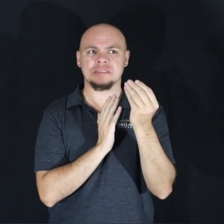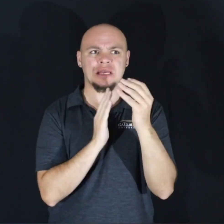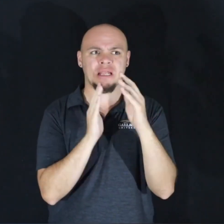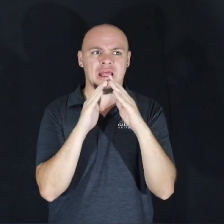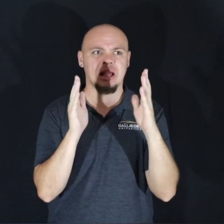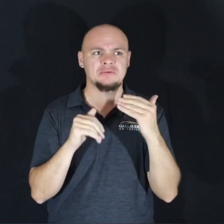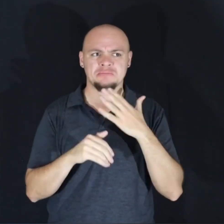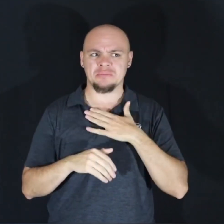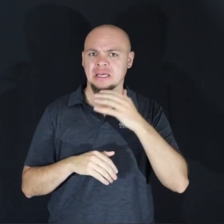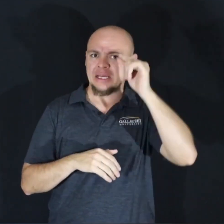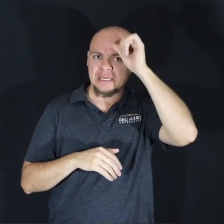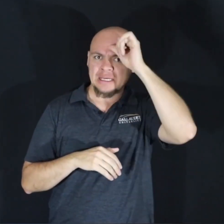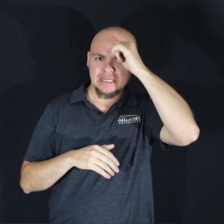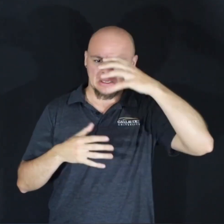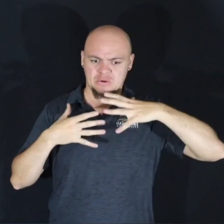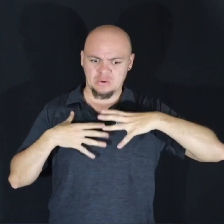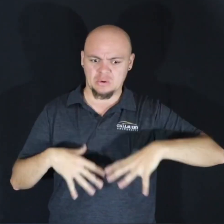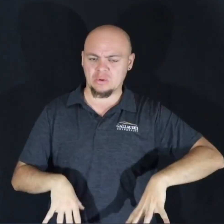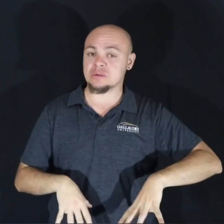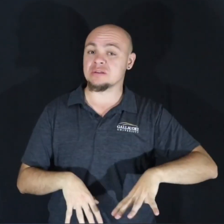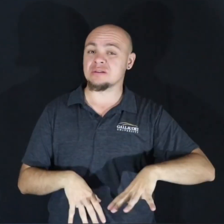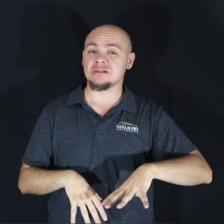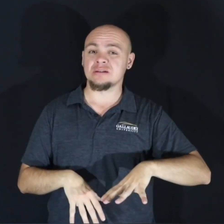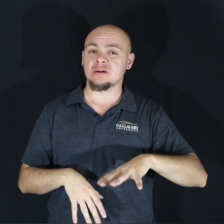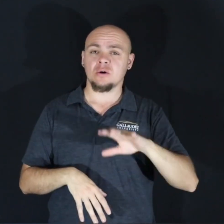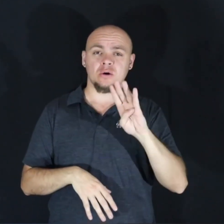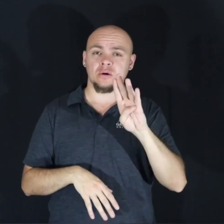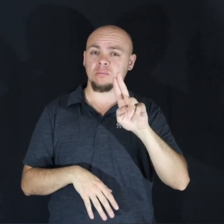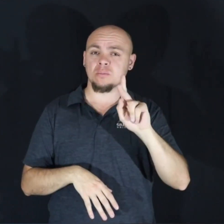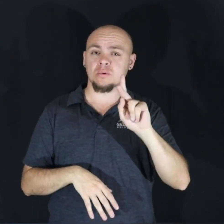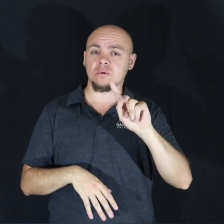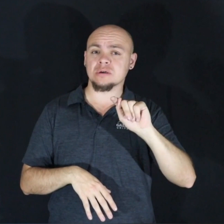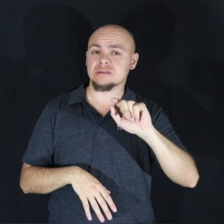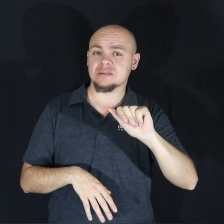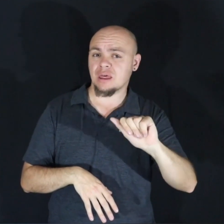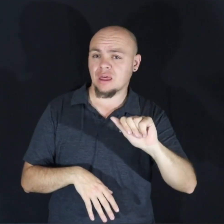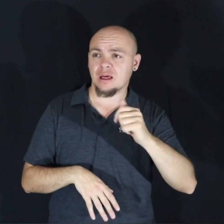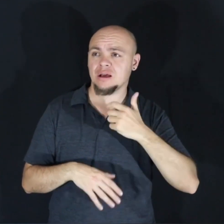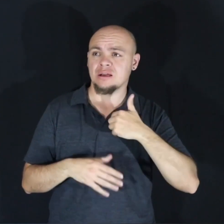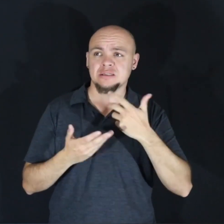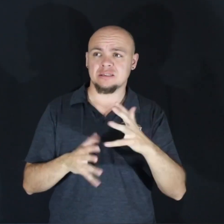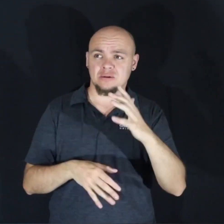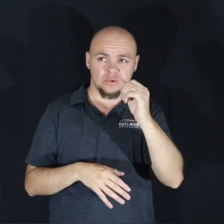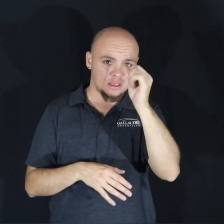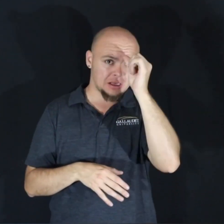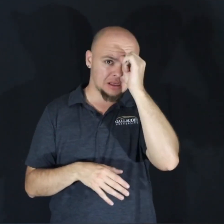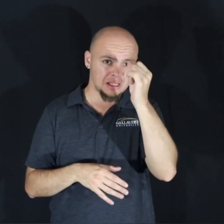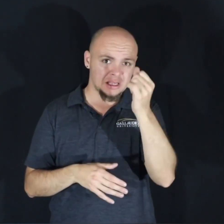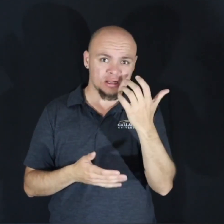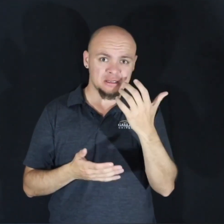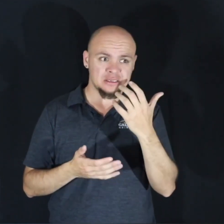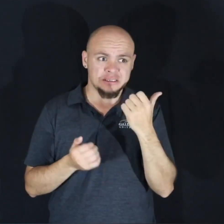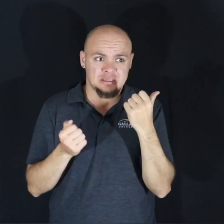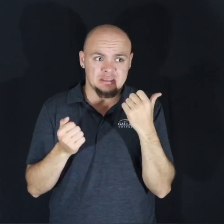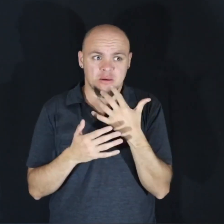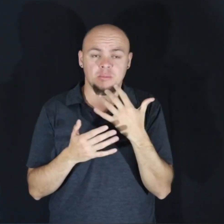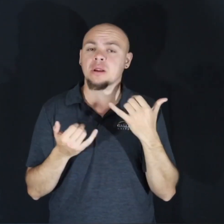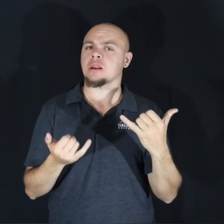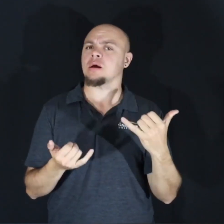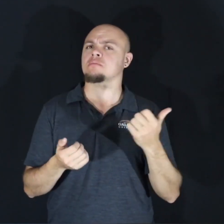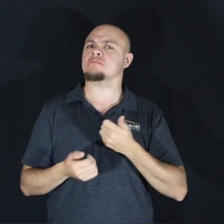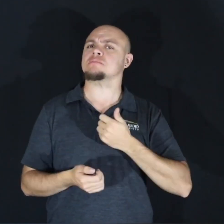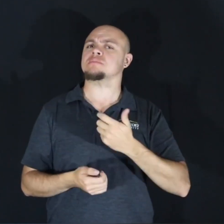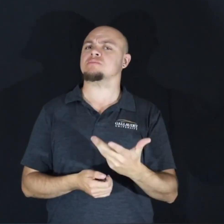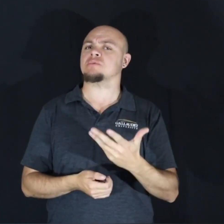in traditional Indian attire, or wear something as small as a putte on my forehead. But today, I am